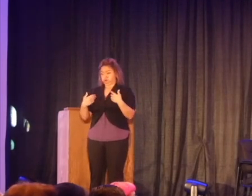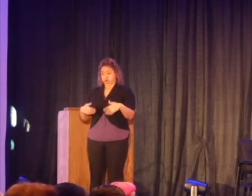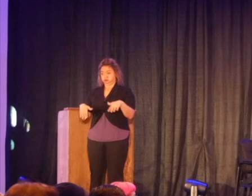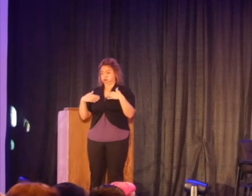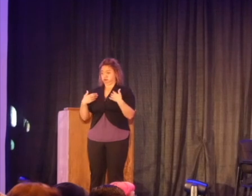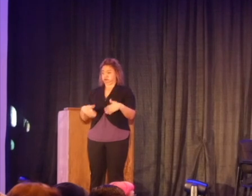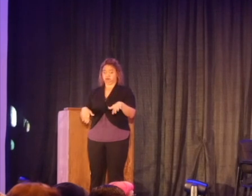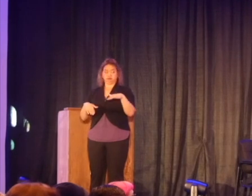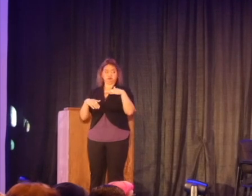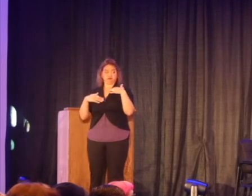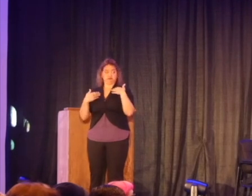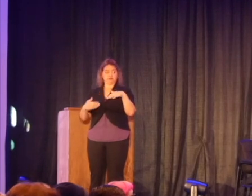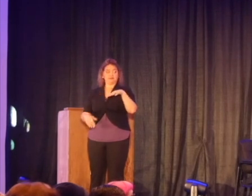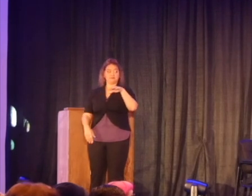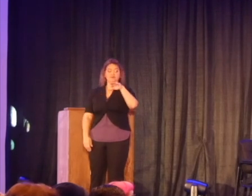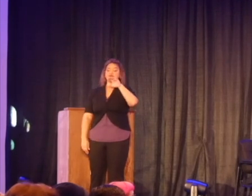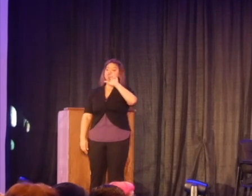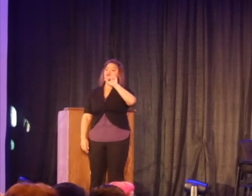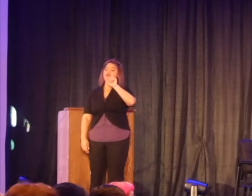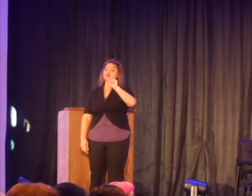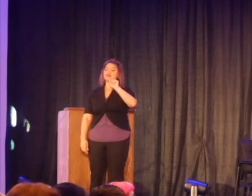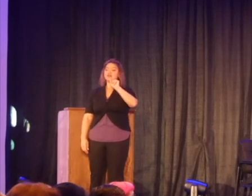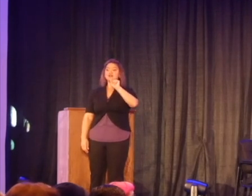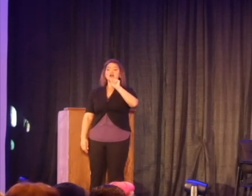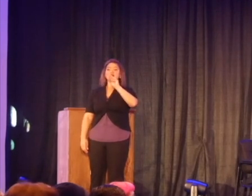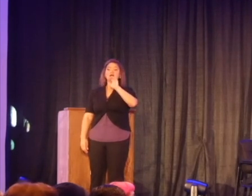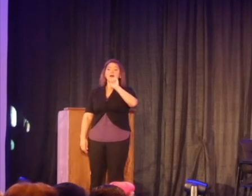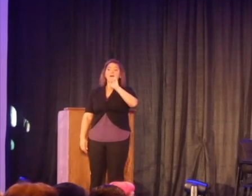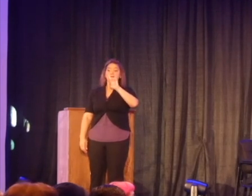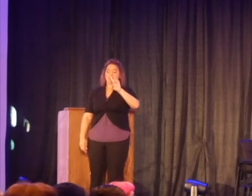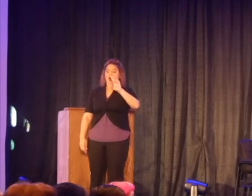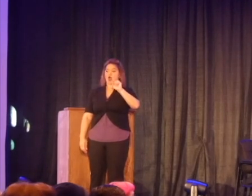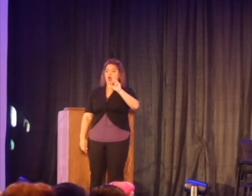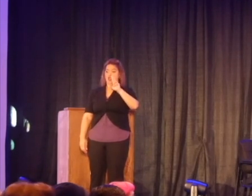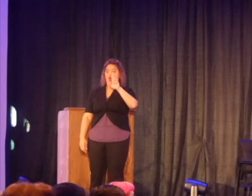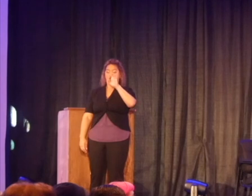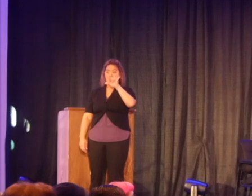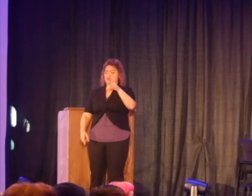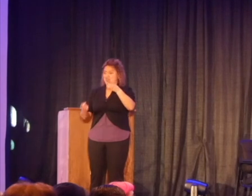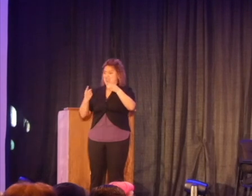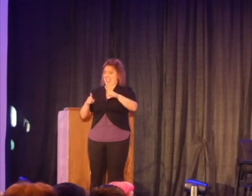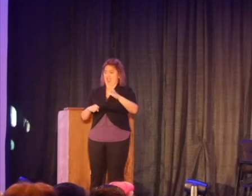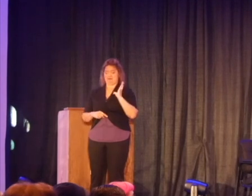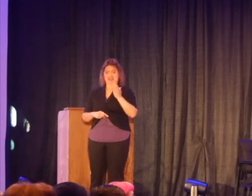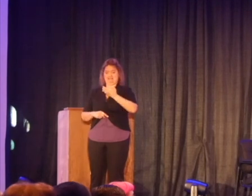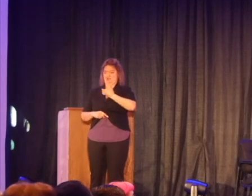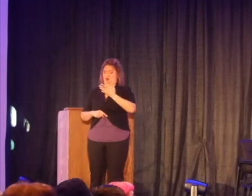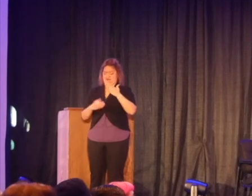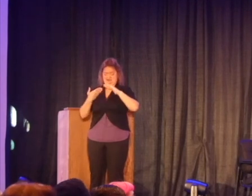Arbery was his unfortunate passing that happened right in our backyard in Brunswick